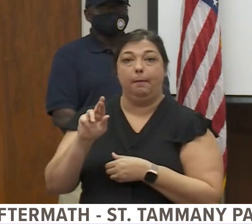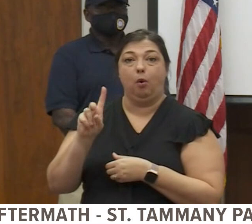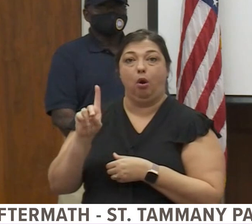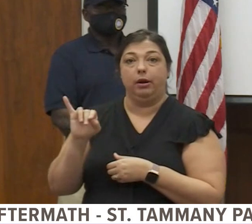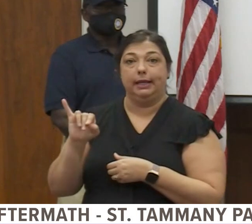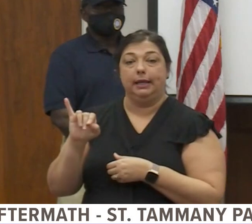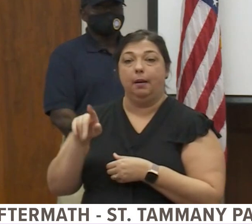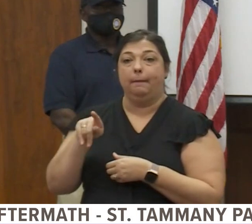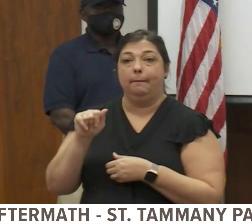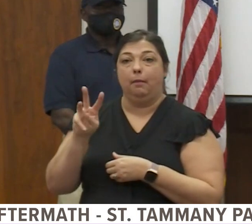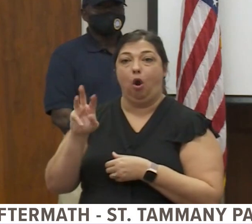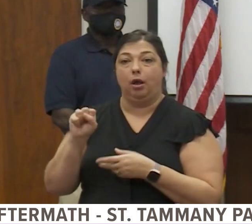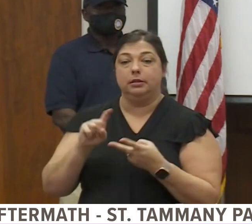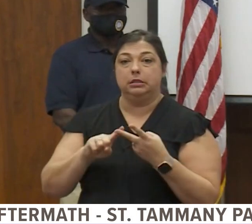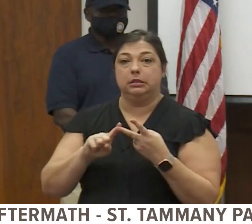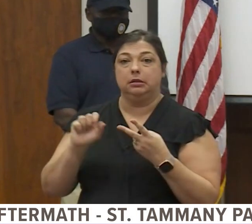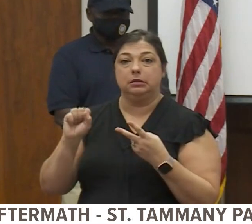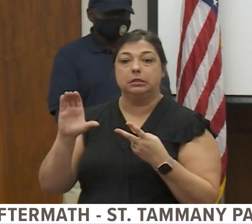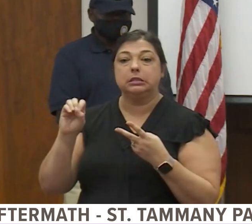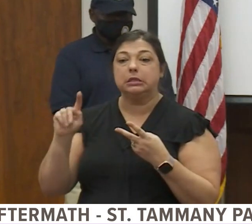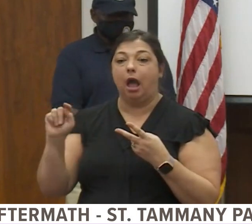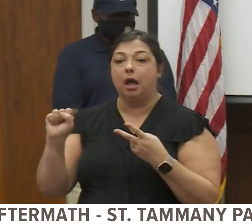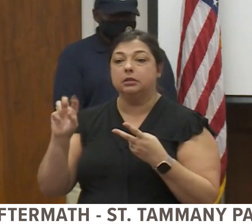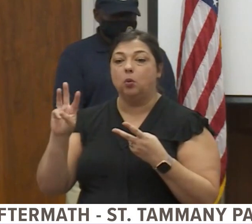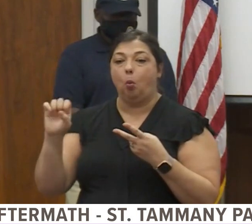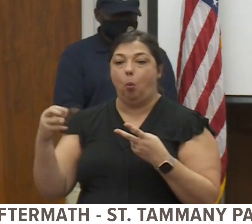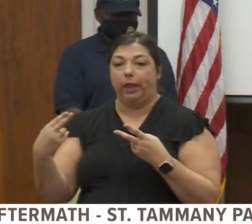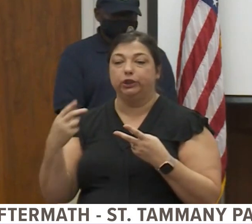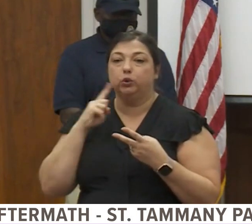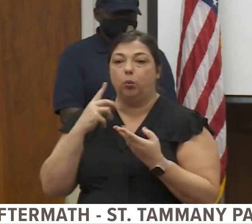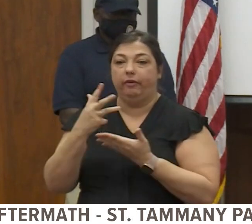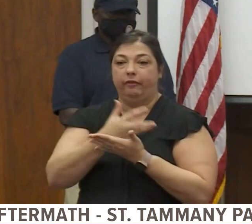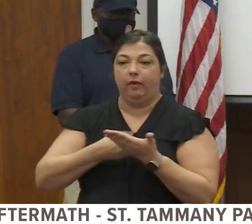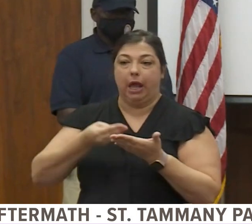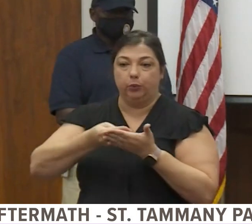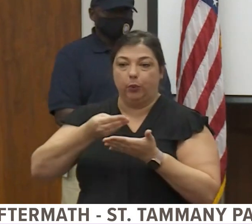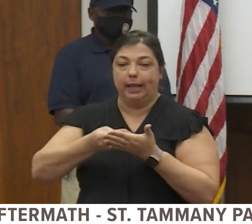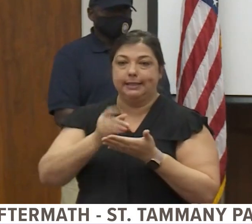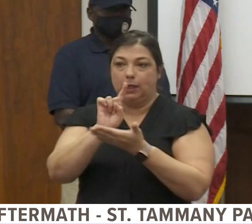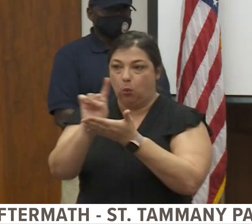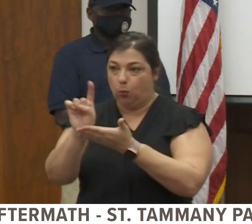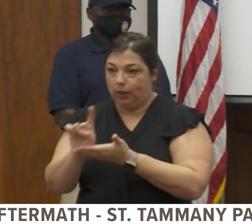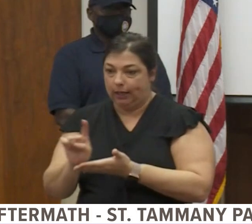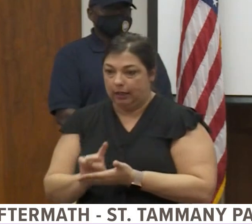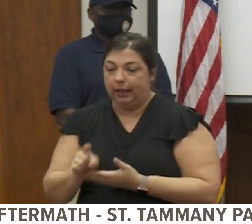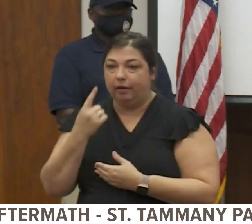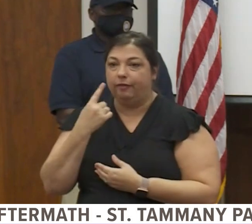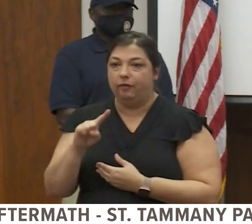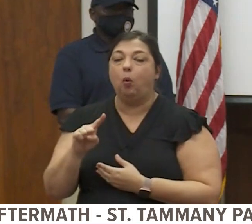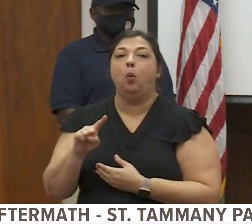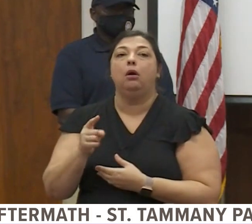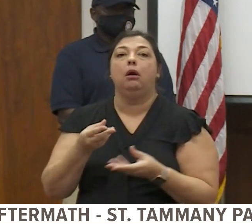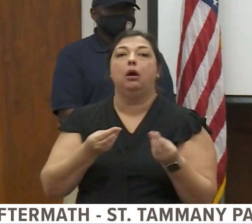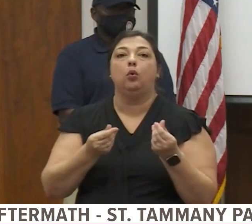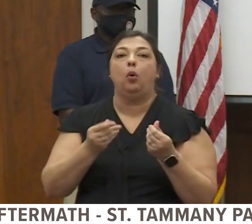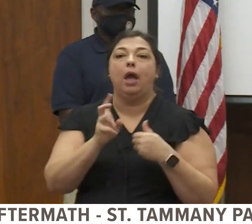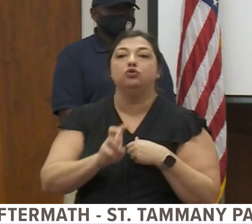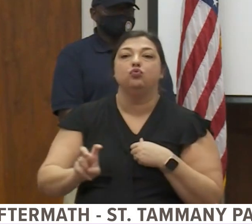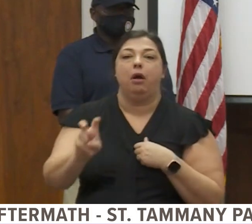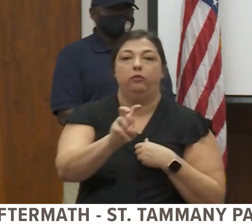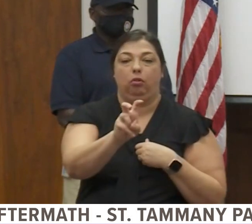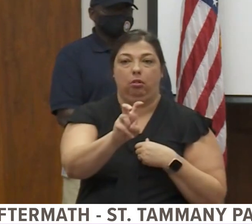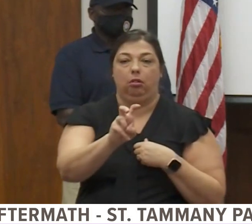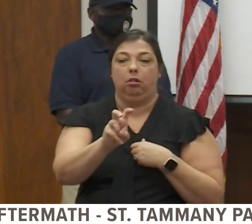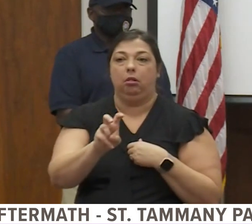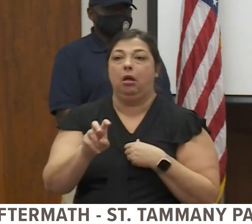and Scott's Wish, will be fundraising weekly for ground transports. Please